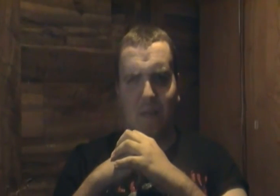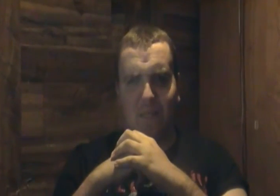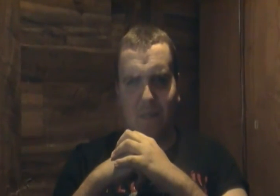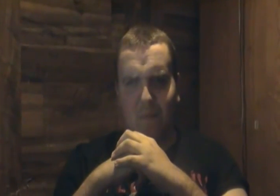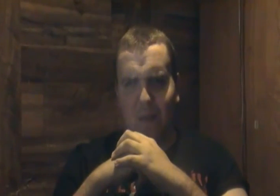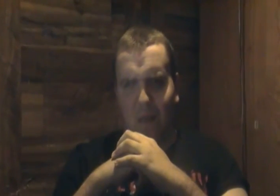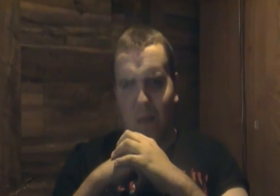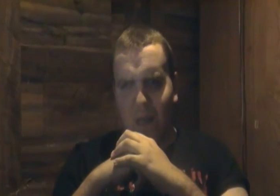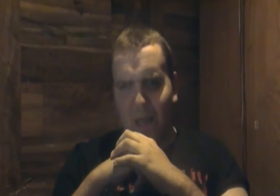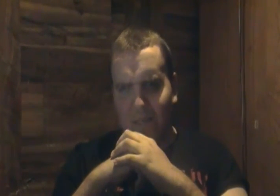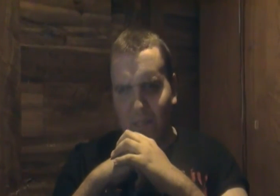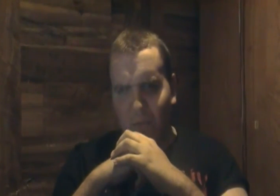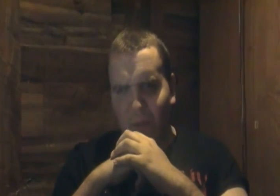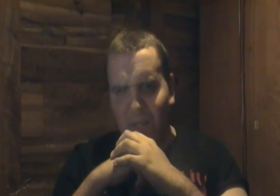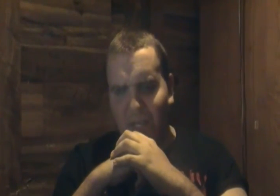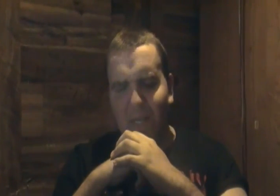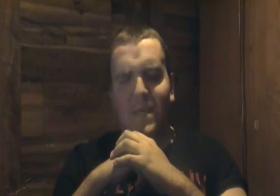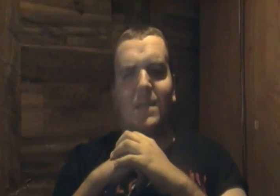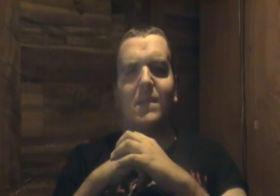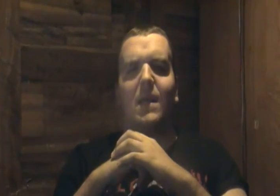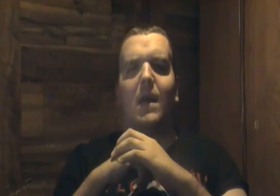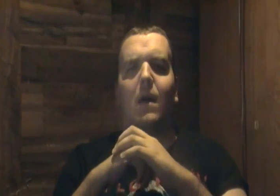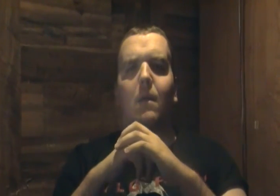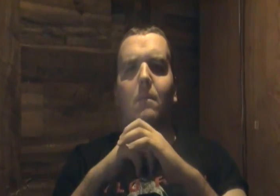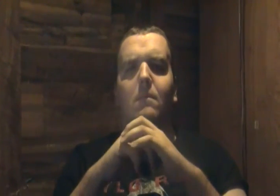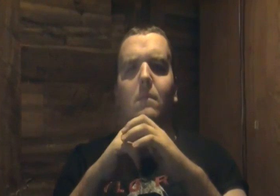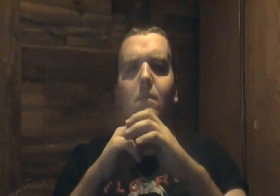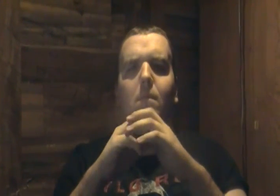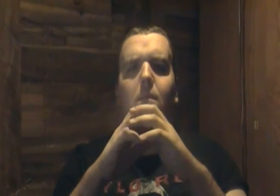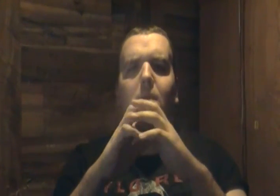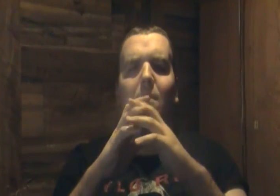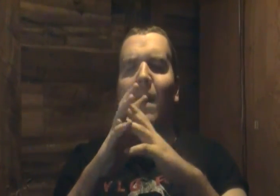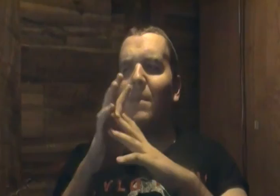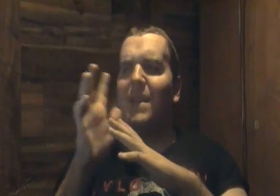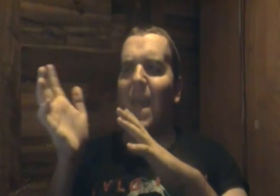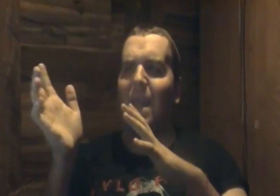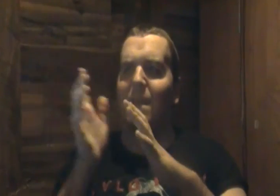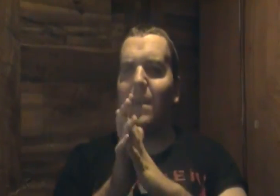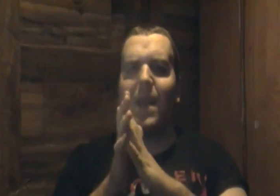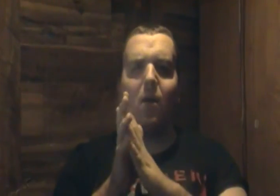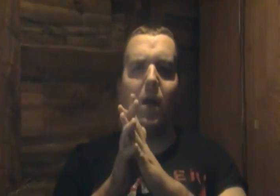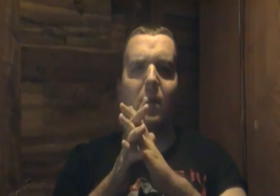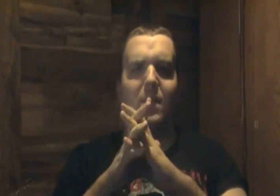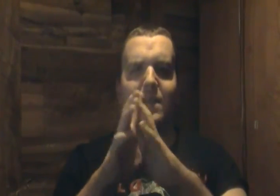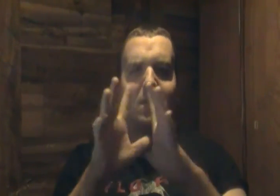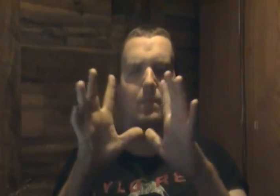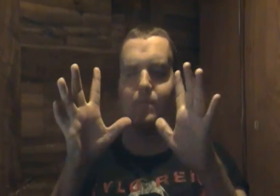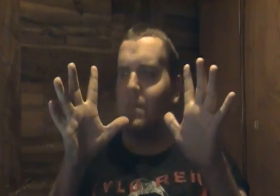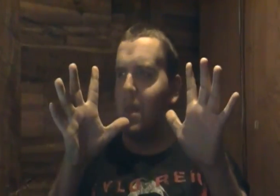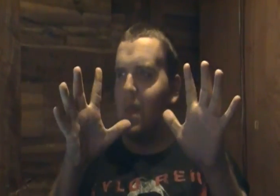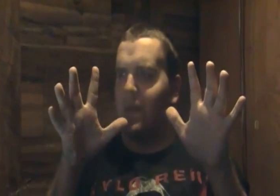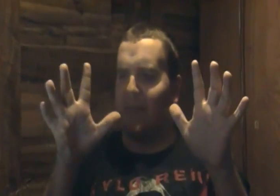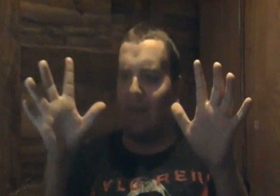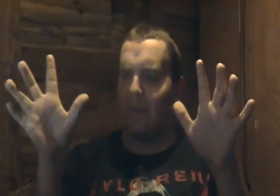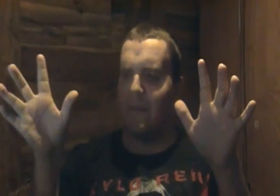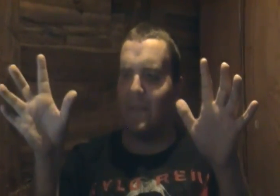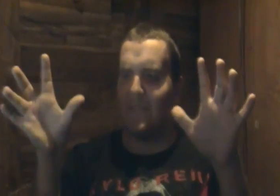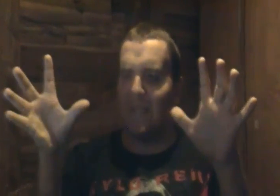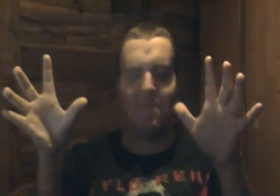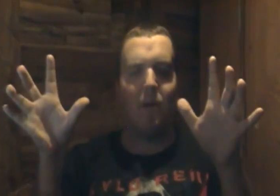does and so what she does um the mom and dad they all go to this they all go to this theme